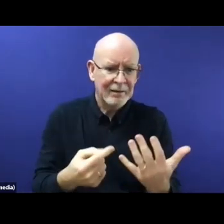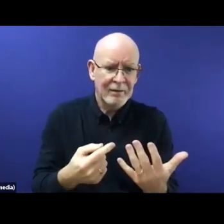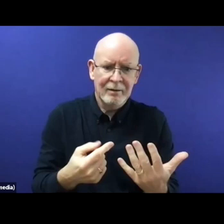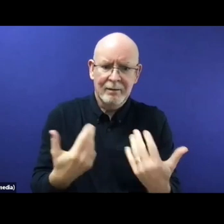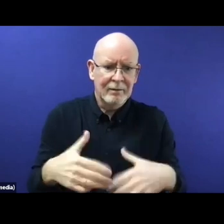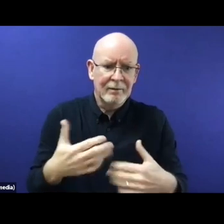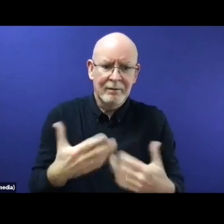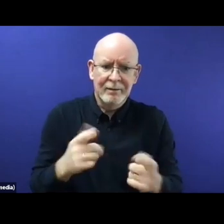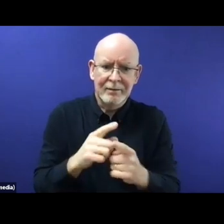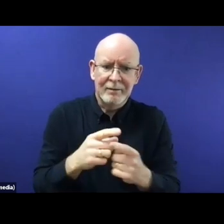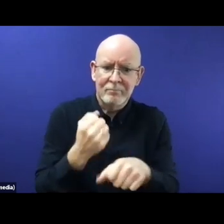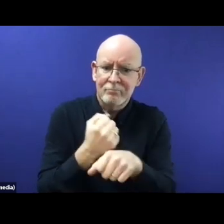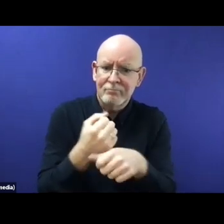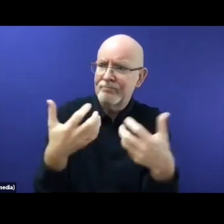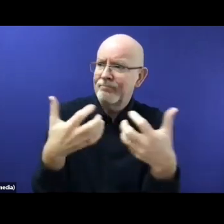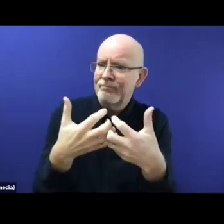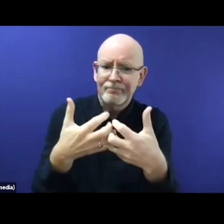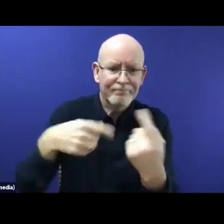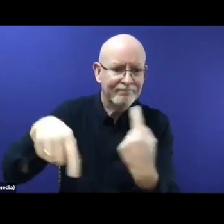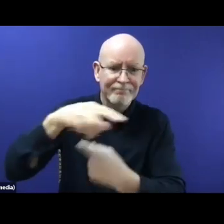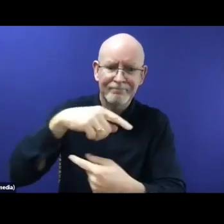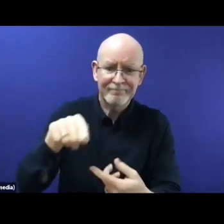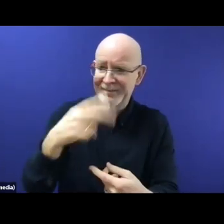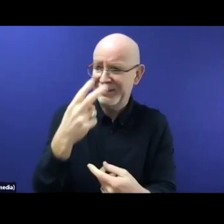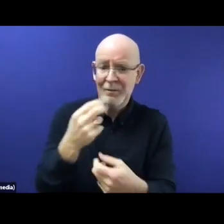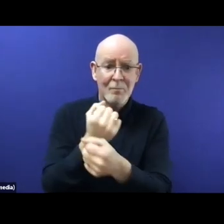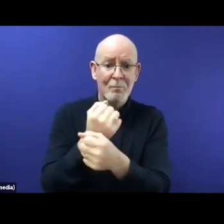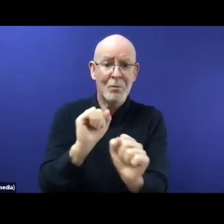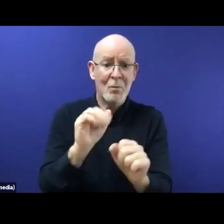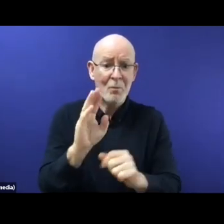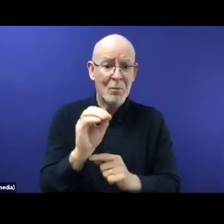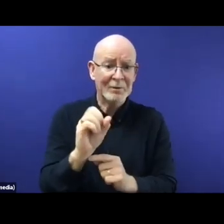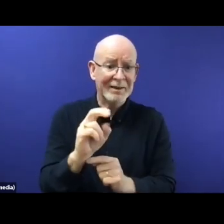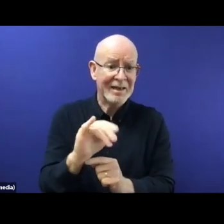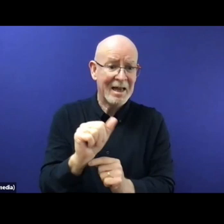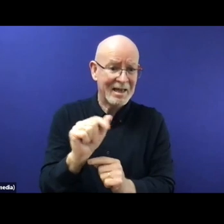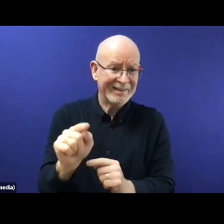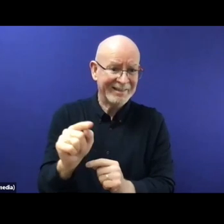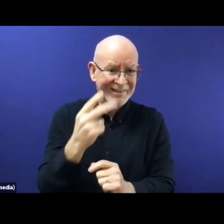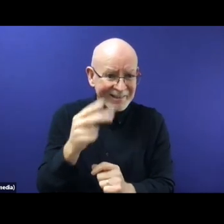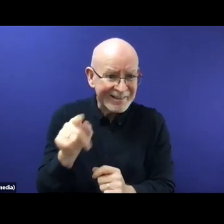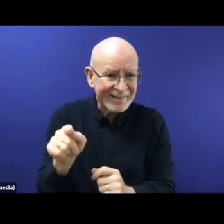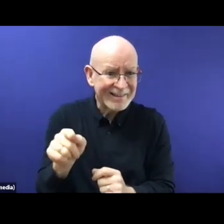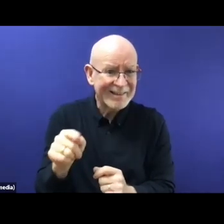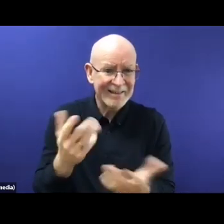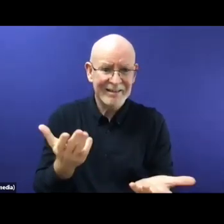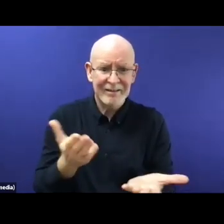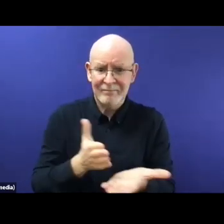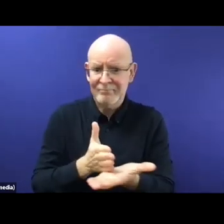And while the European Union was really dangling the prospect of